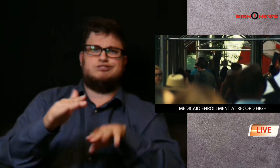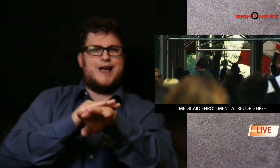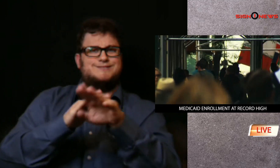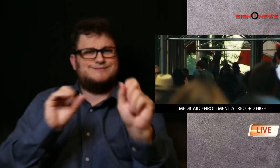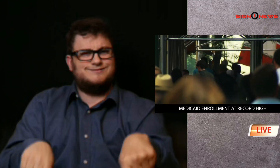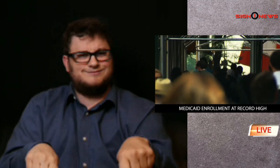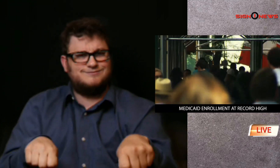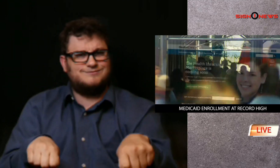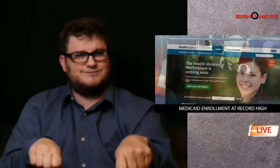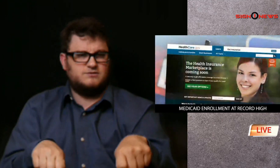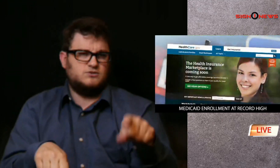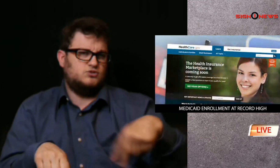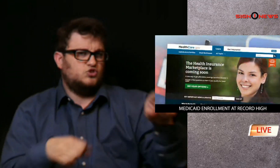less difficult